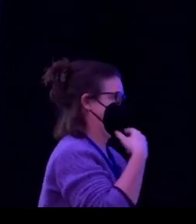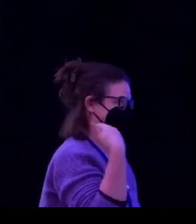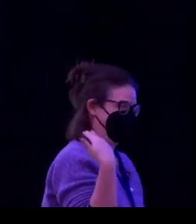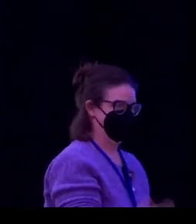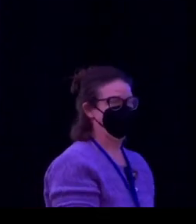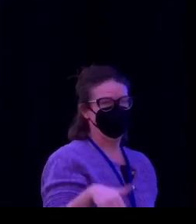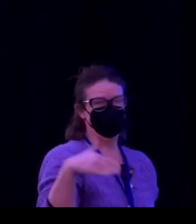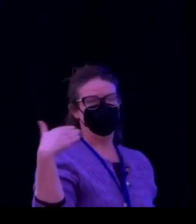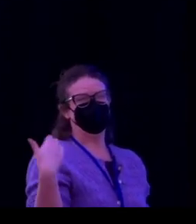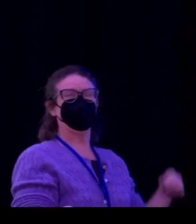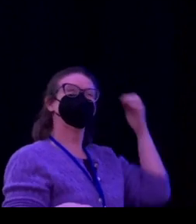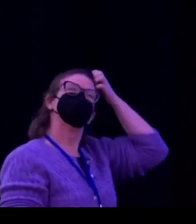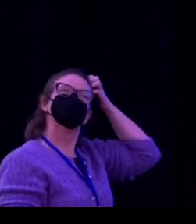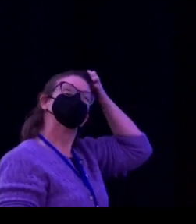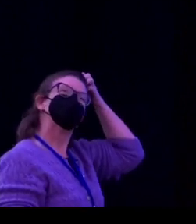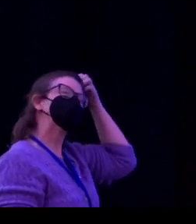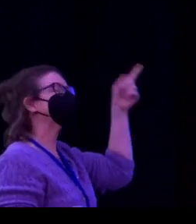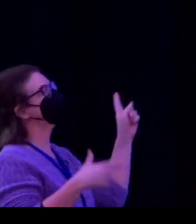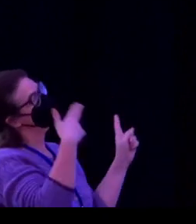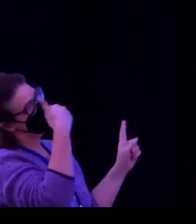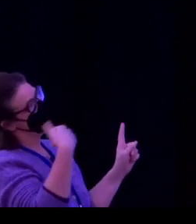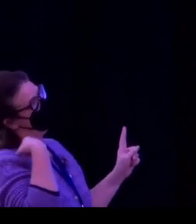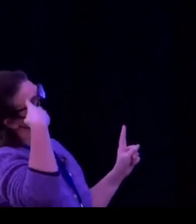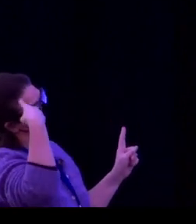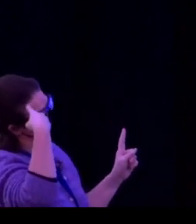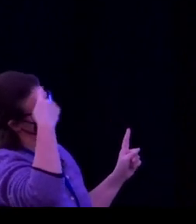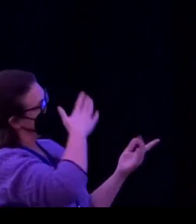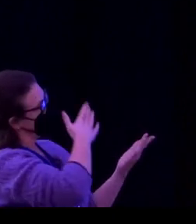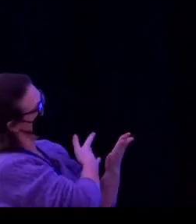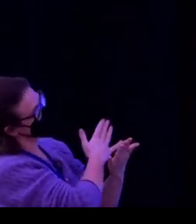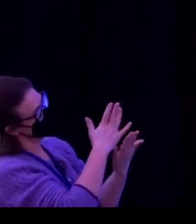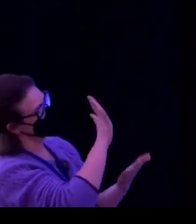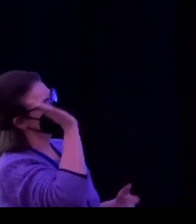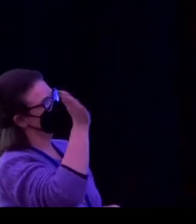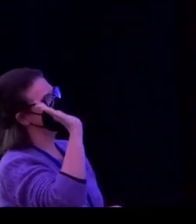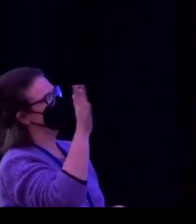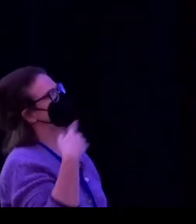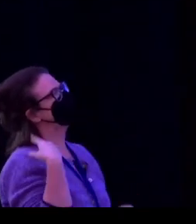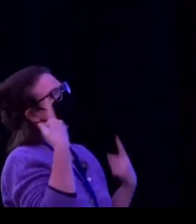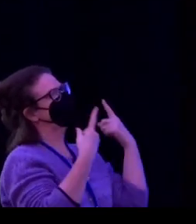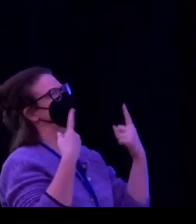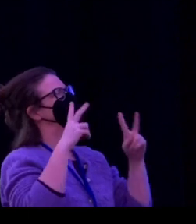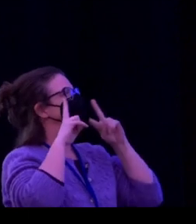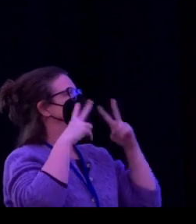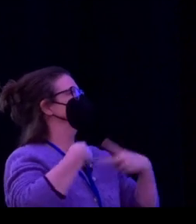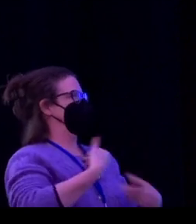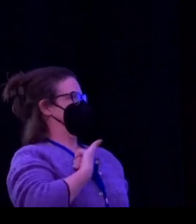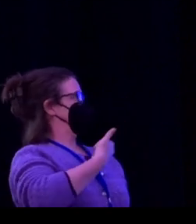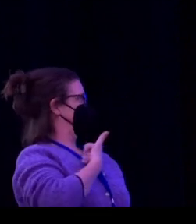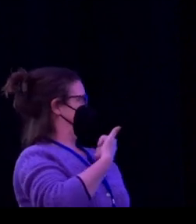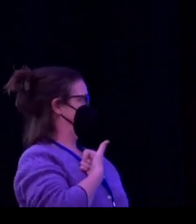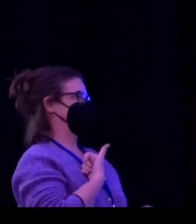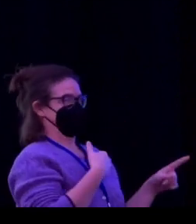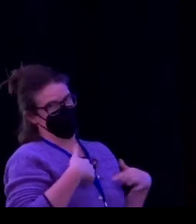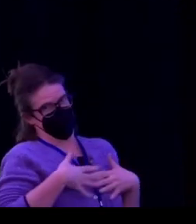think that this is a very dense. very dense, multi-layered topic. And throughout your talk, I